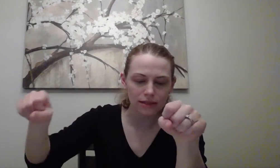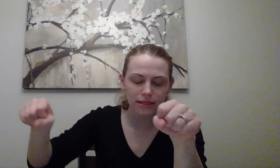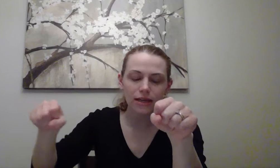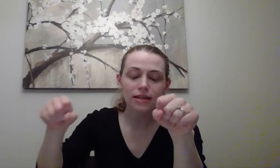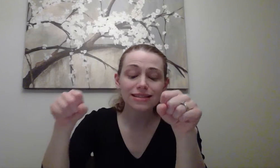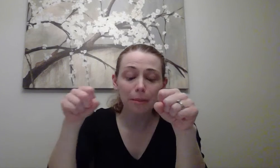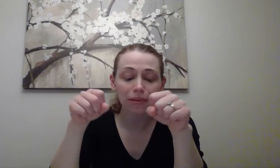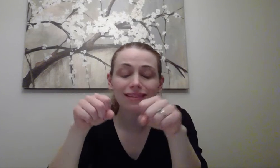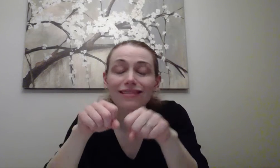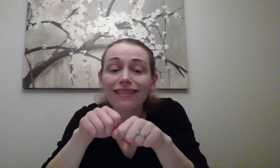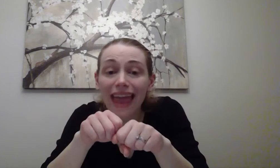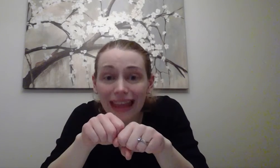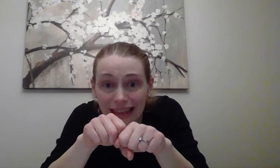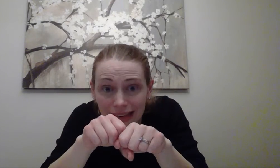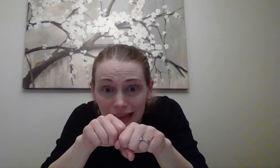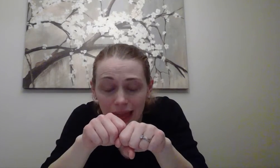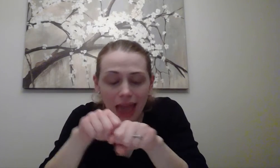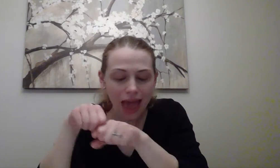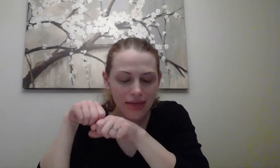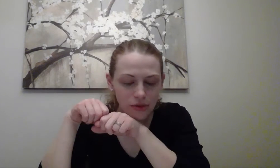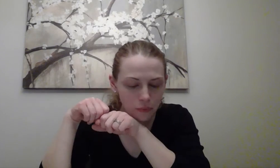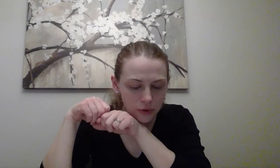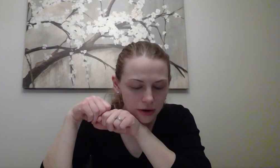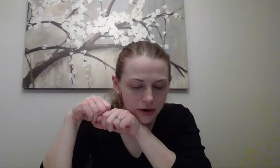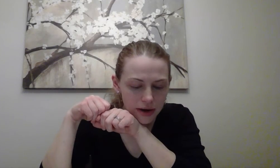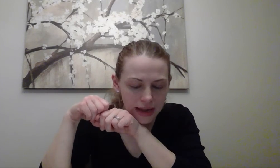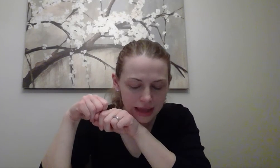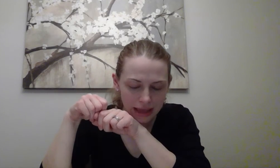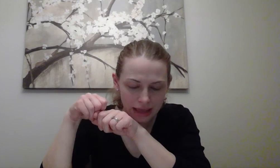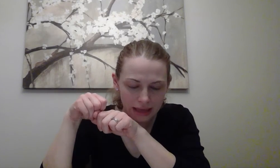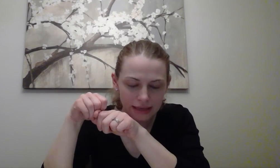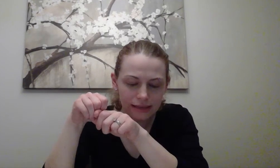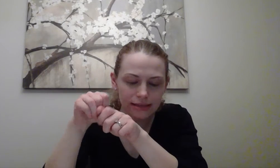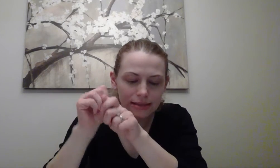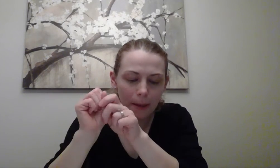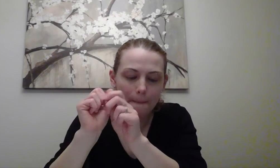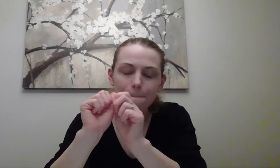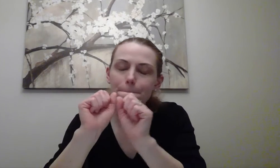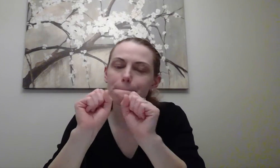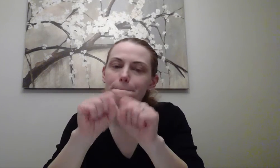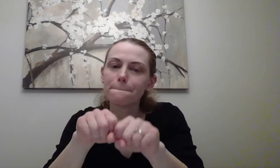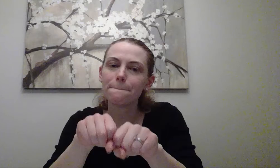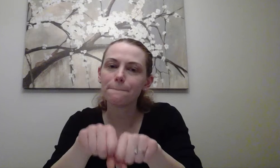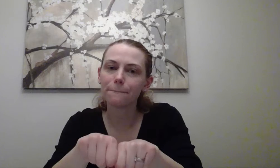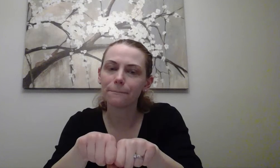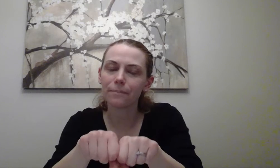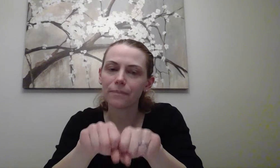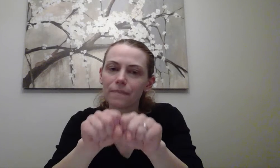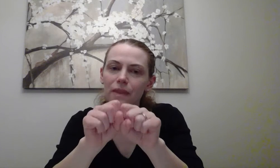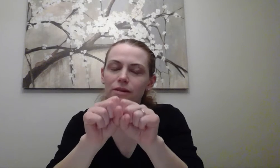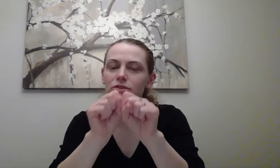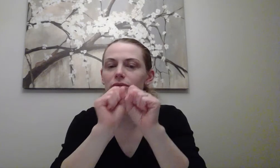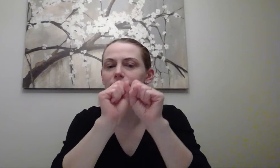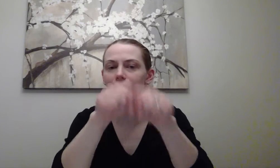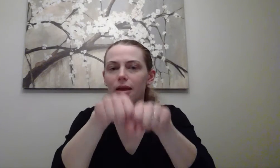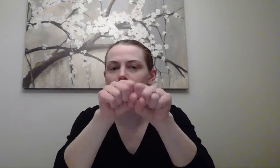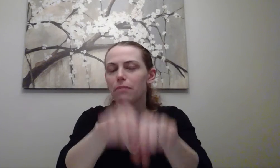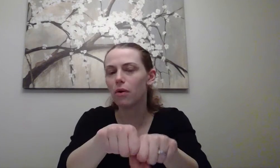to plane. And the word is. Hmm. So it's airport.